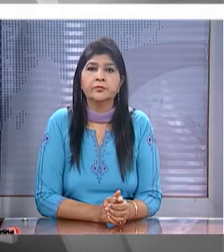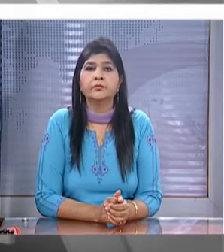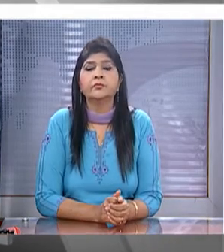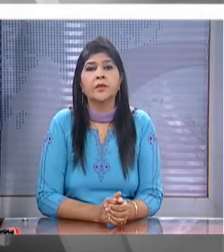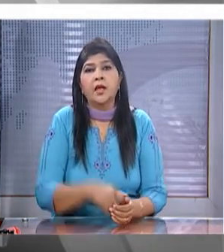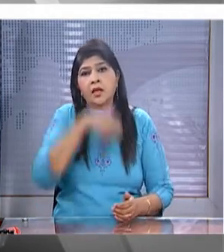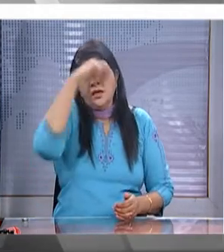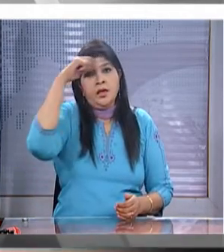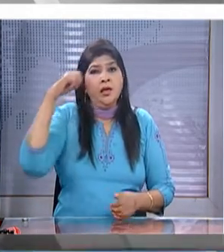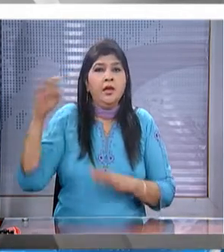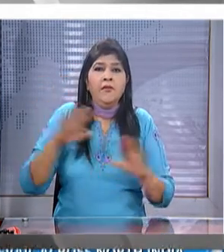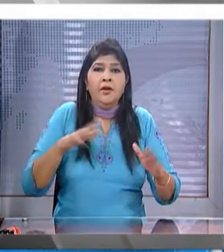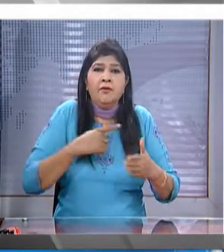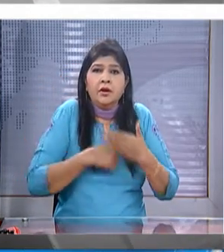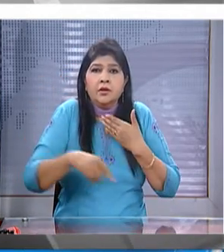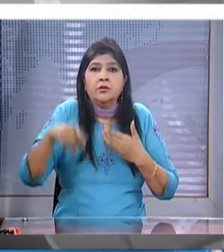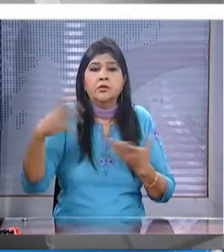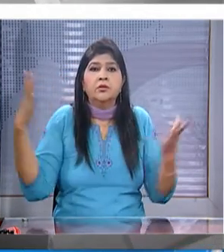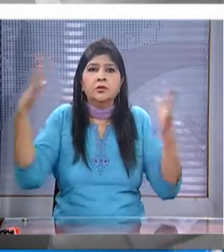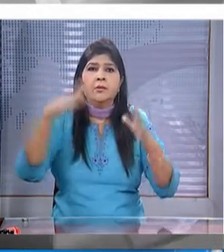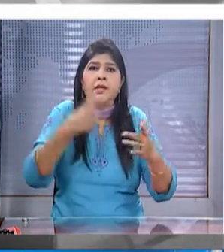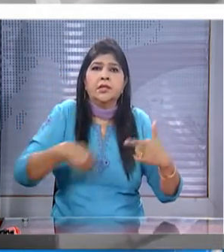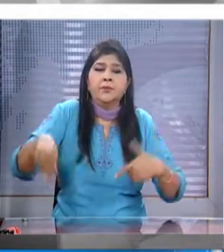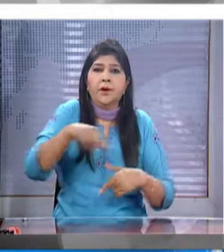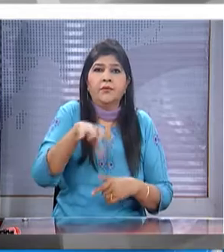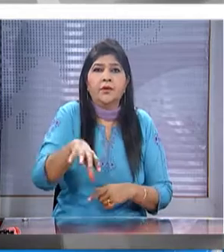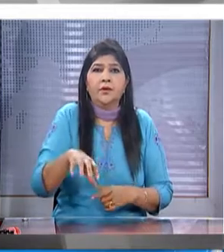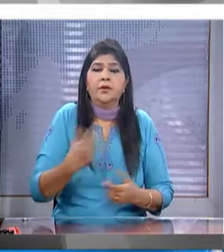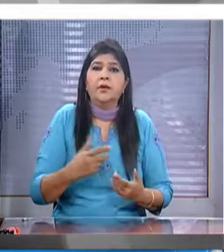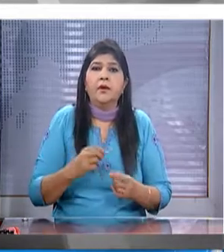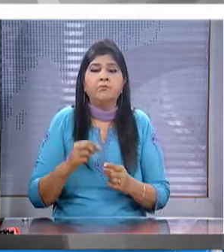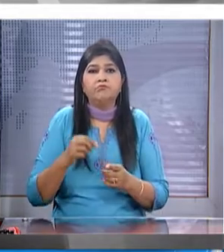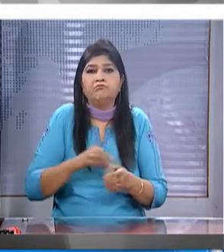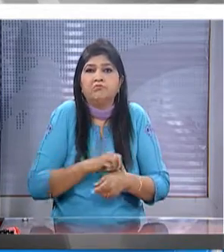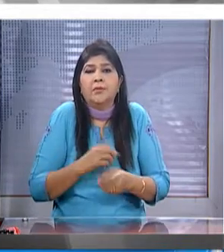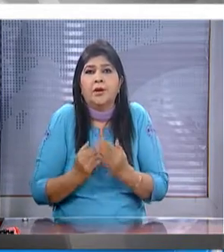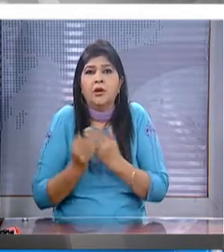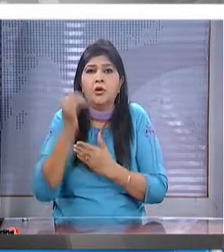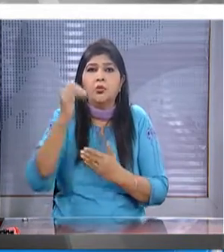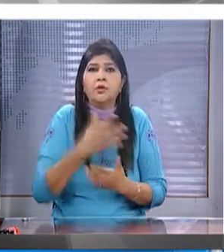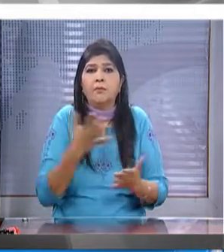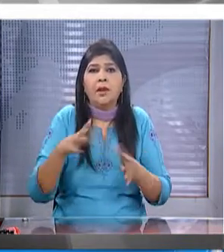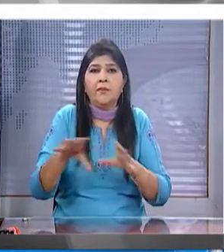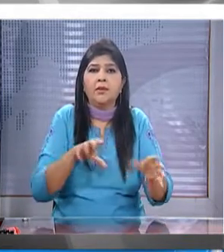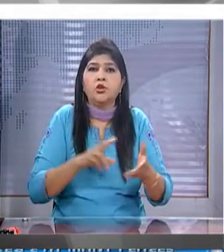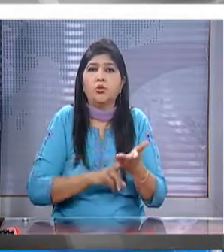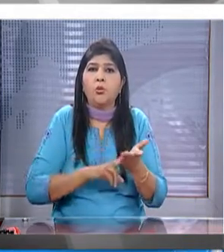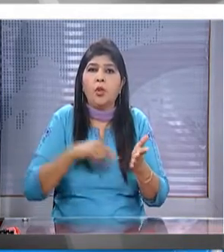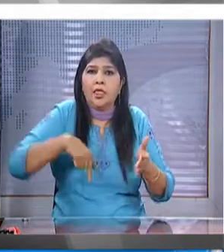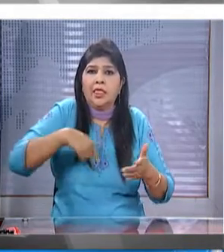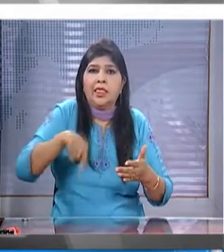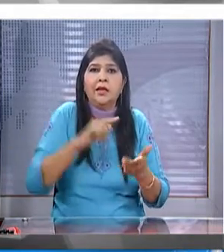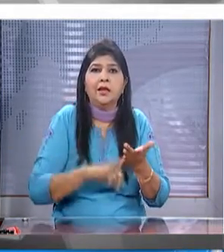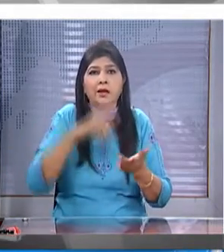heat wave conditions continued to grip major part of the country the mercury rose in many parts of northern india